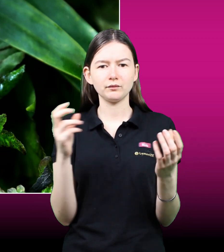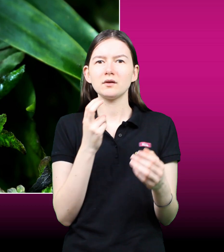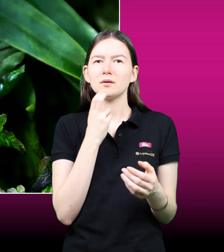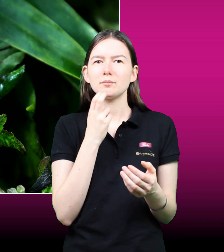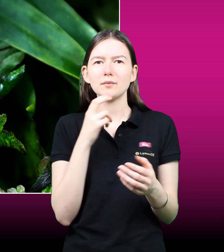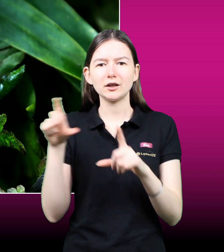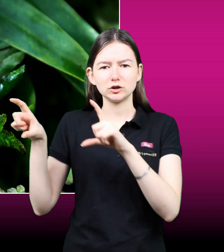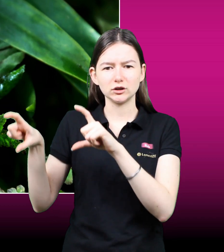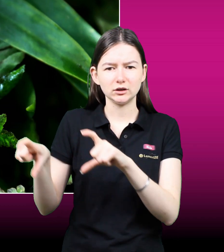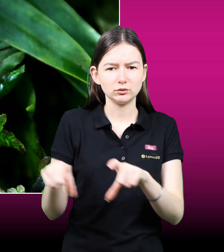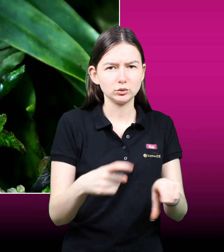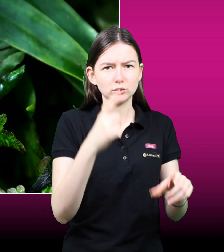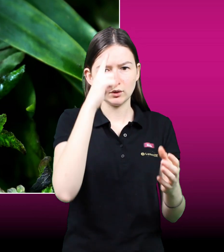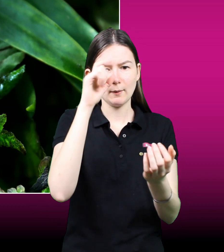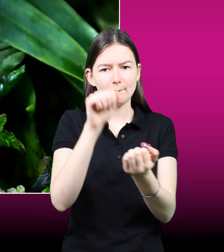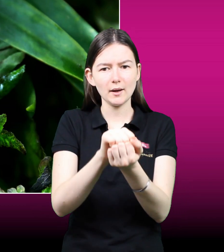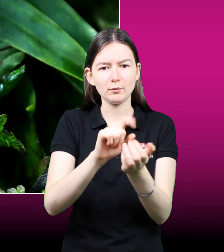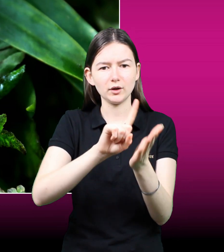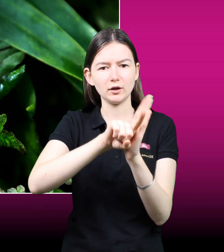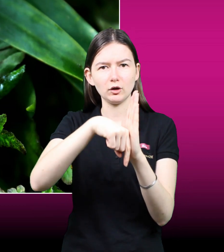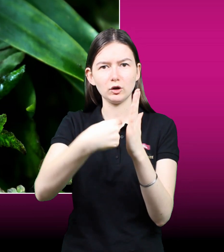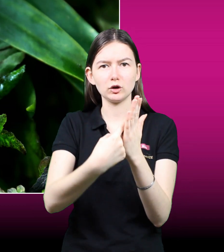lamp will illuminate once again at the correct position.